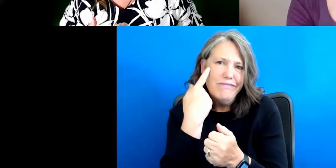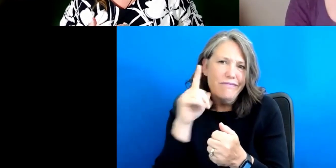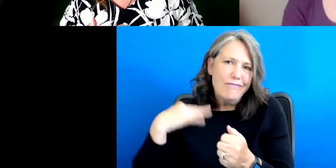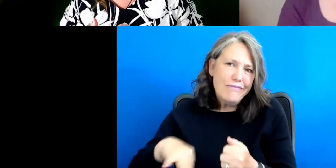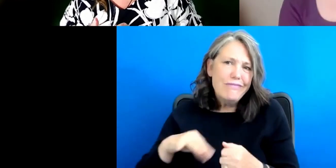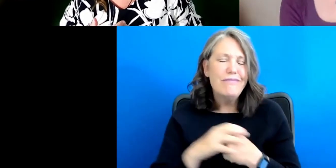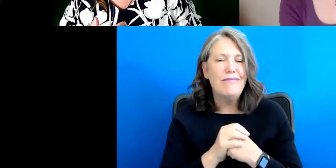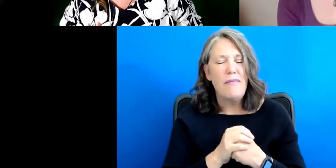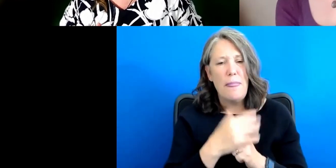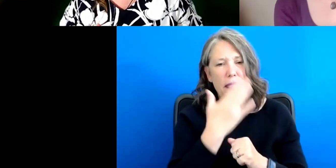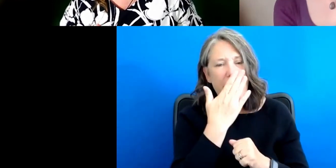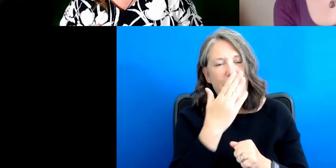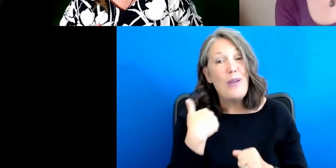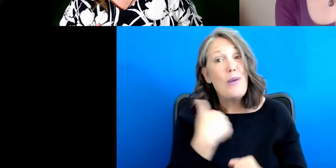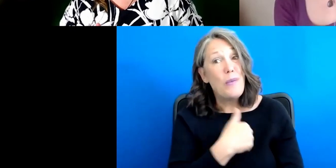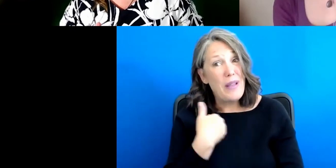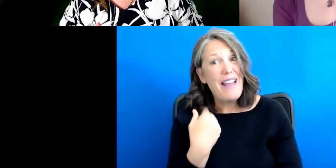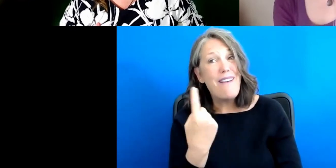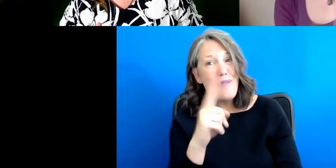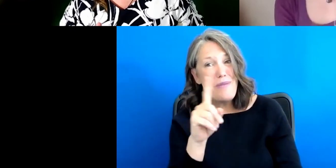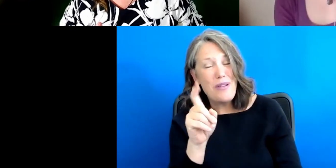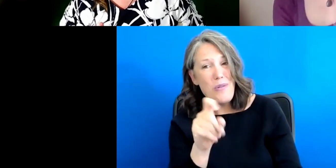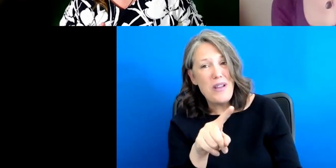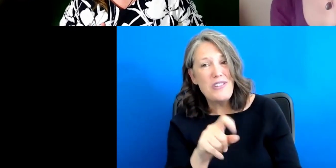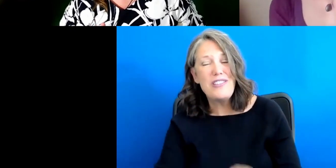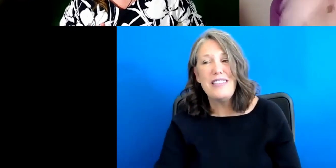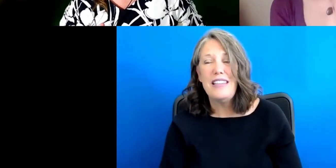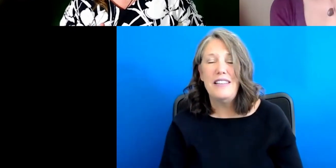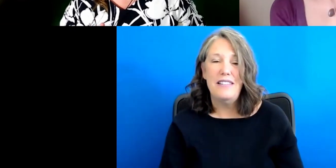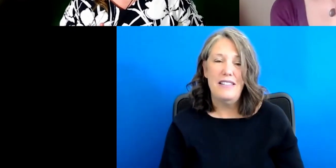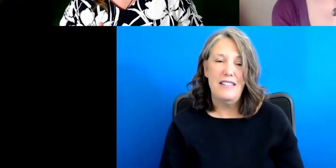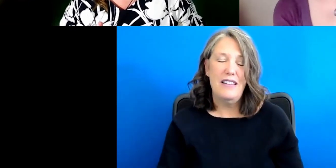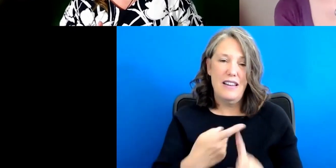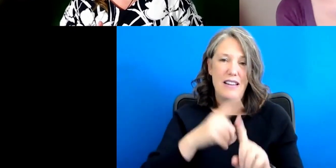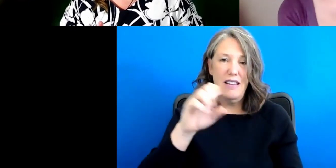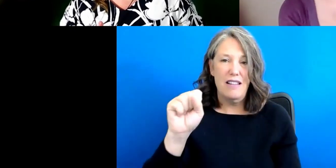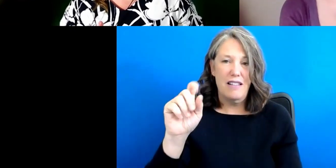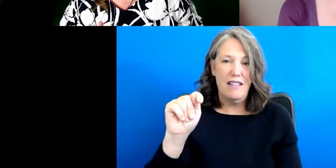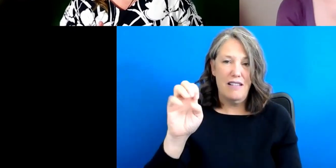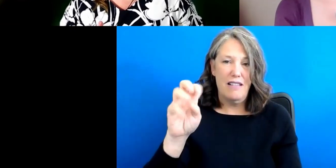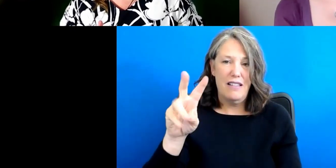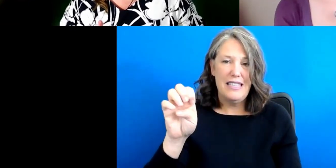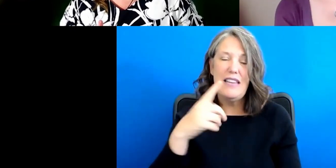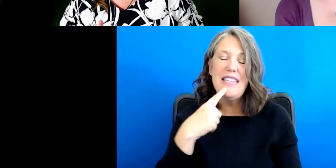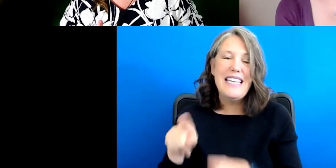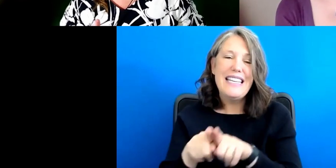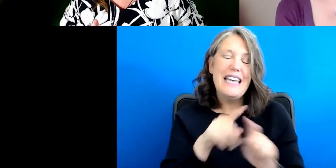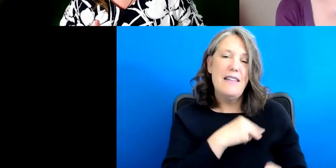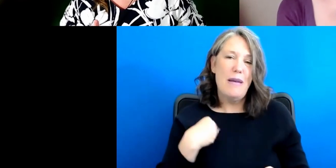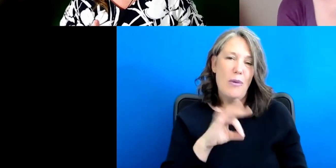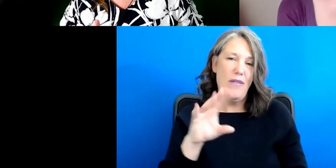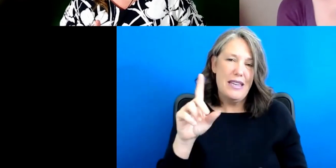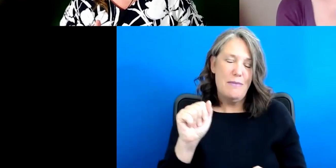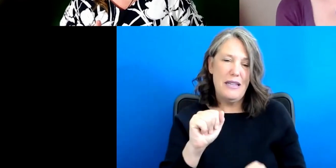Thank you. Um, Isabel, we do have a question, um, from Steve. says, as a member of the disability community,